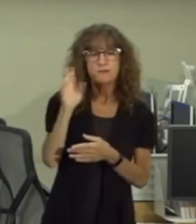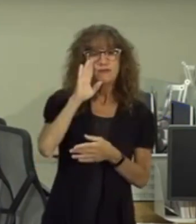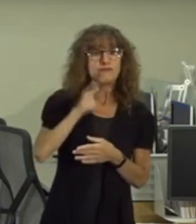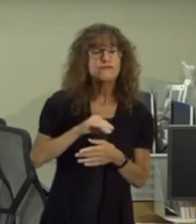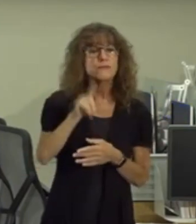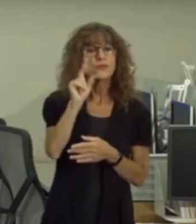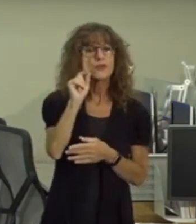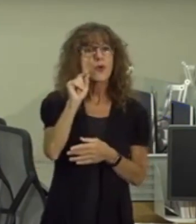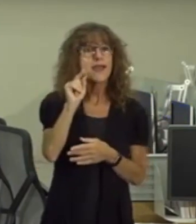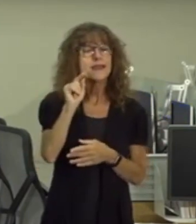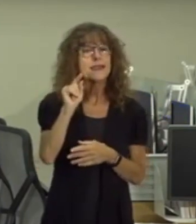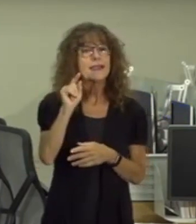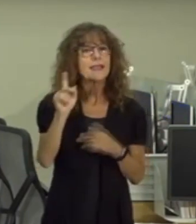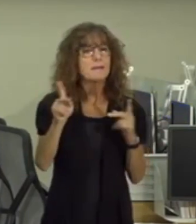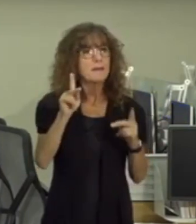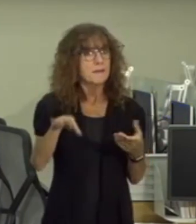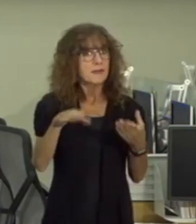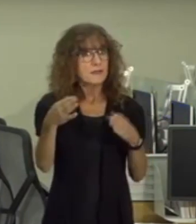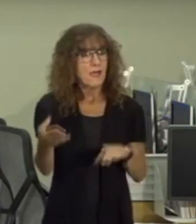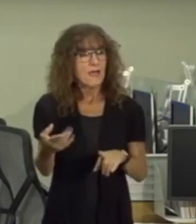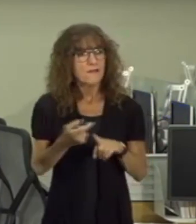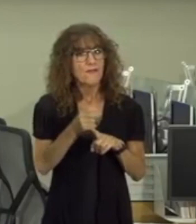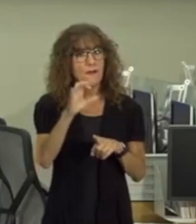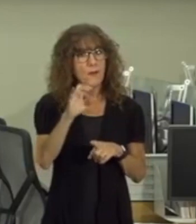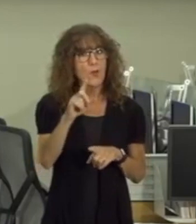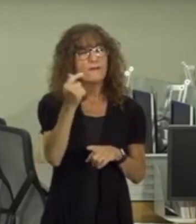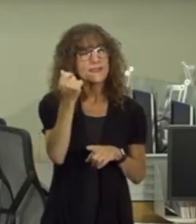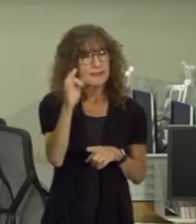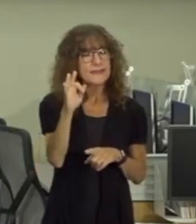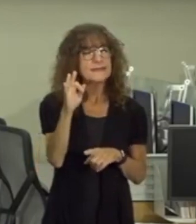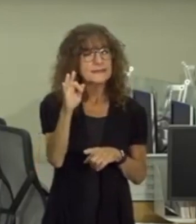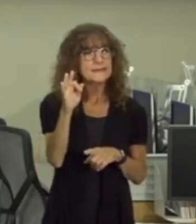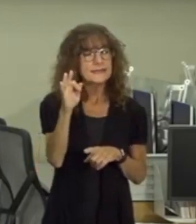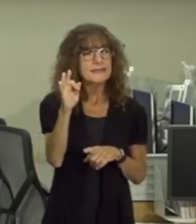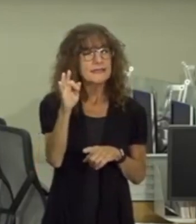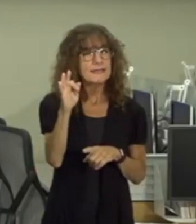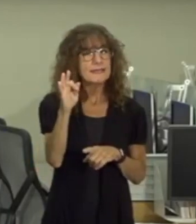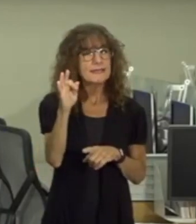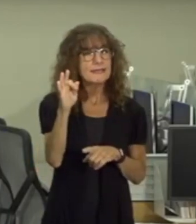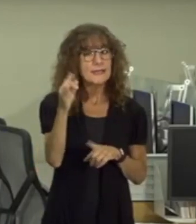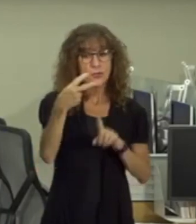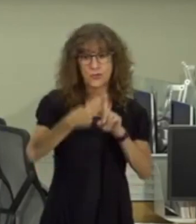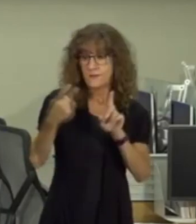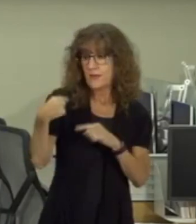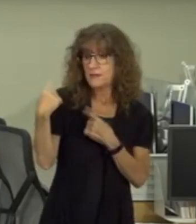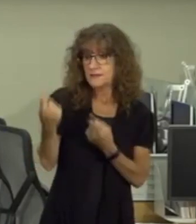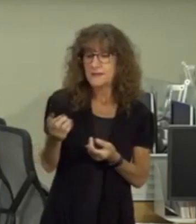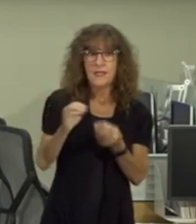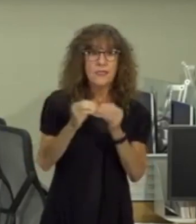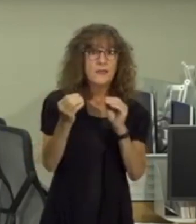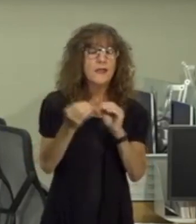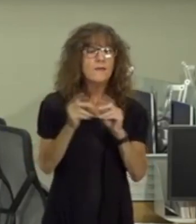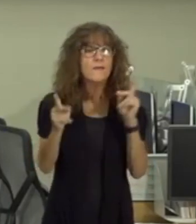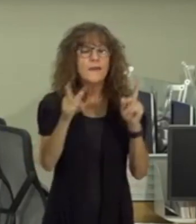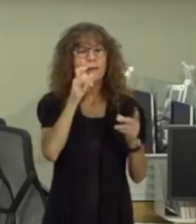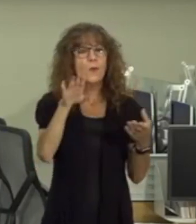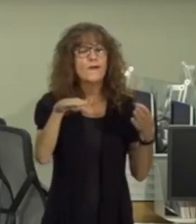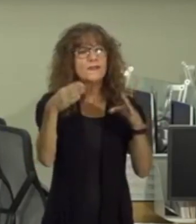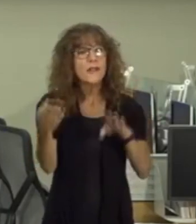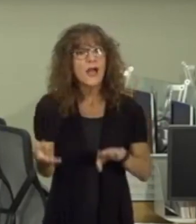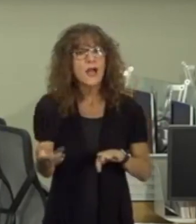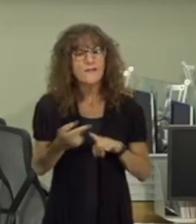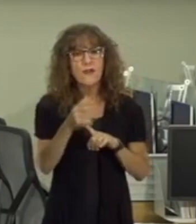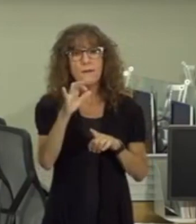20 prince georgians lost their lives due to covet 19 complications in the last two months the number of residents who died